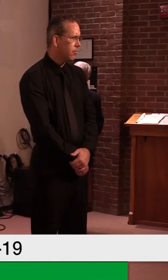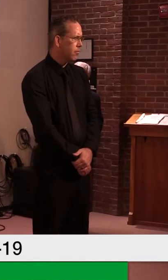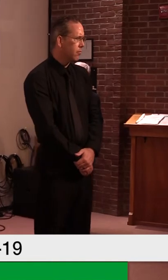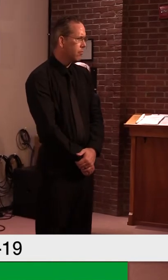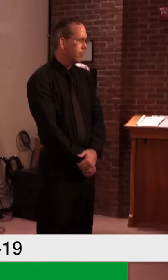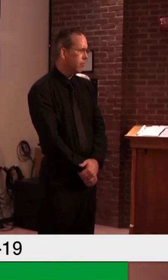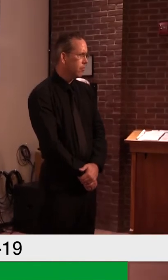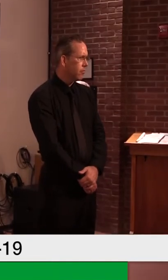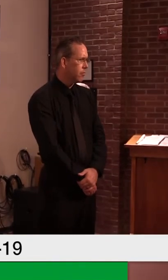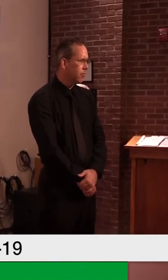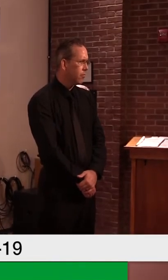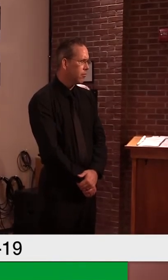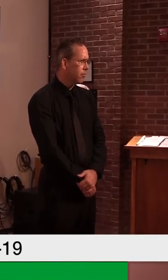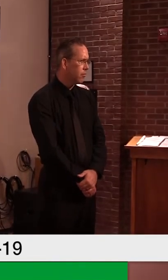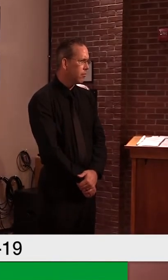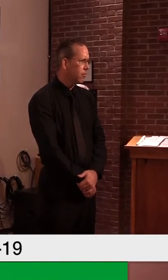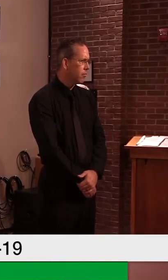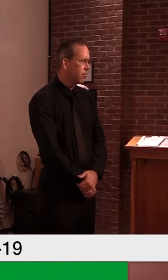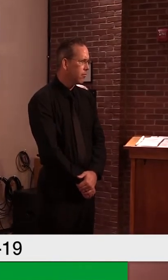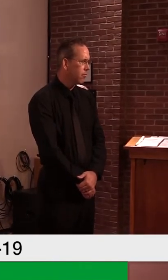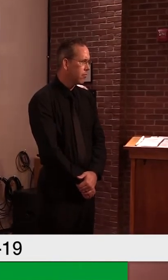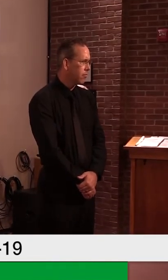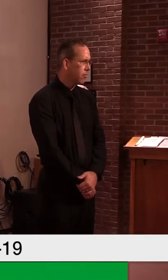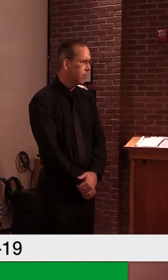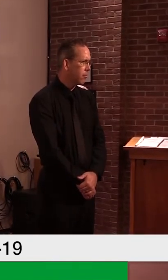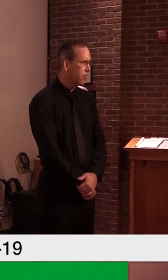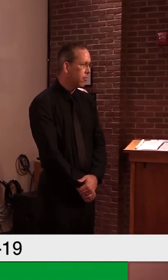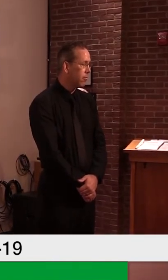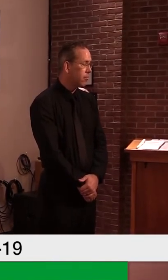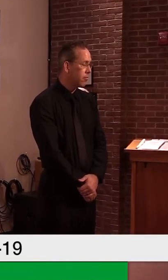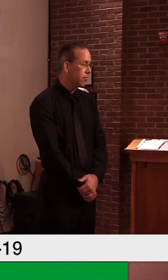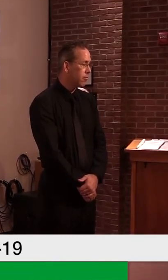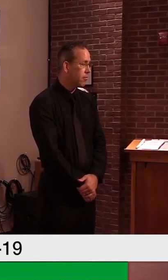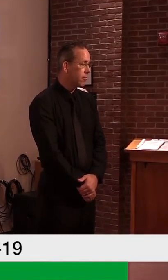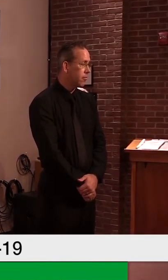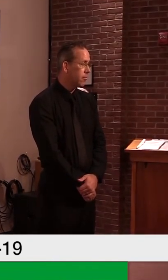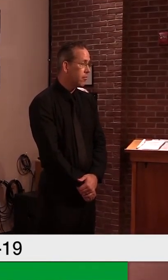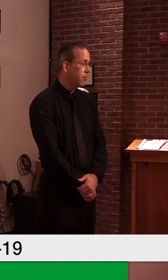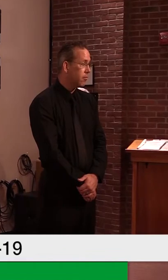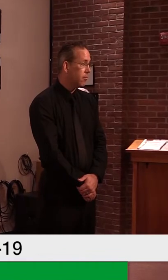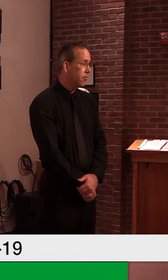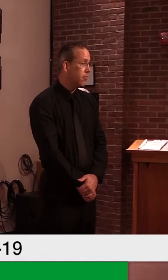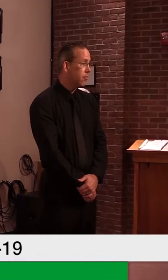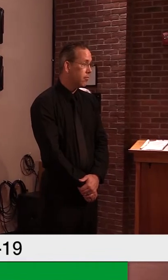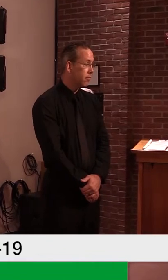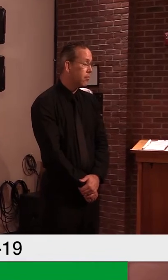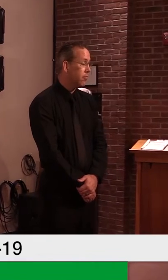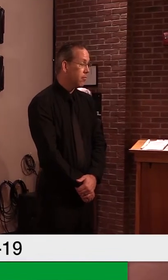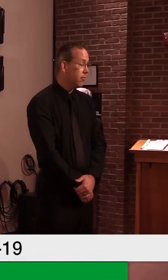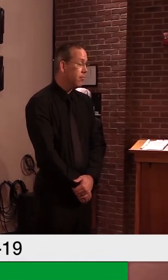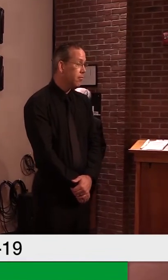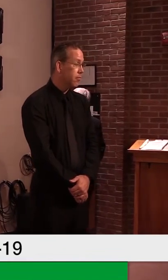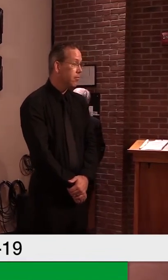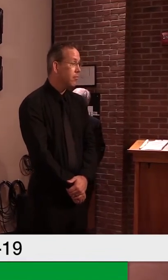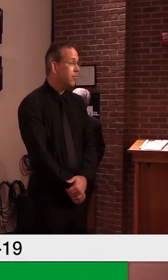include, um, any of the six other, uh, types of coronaviruses?